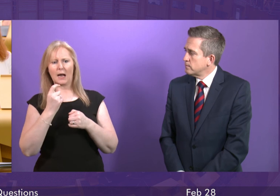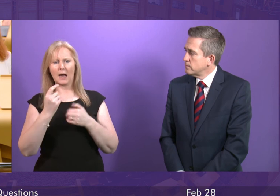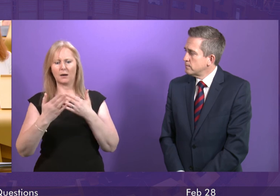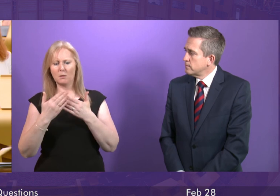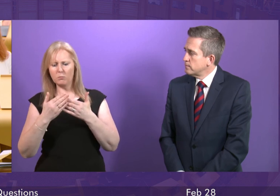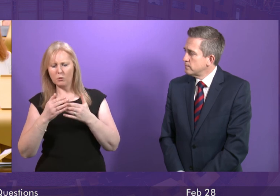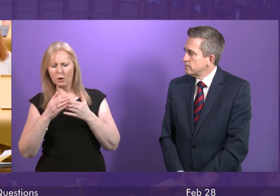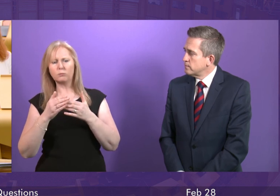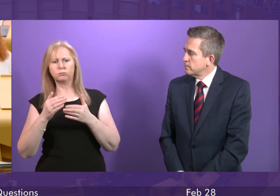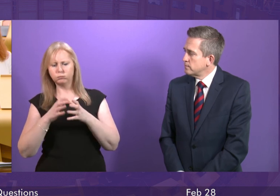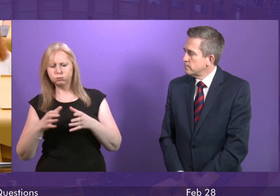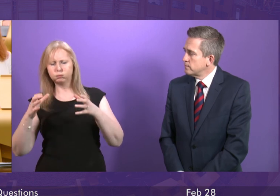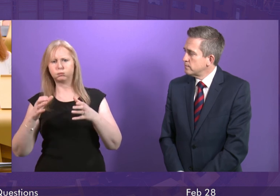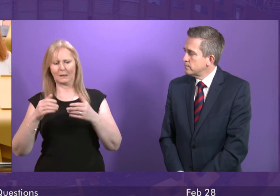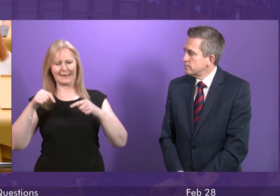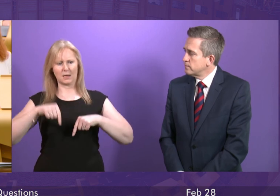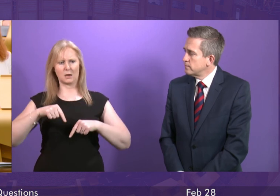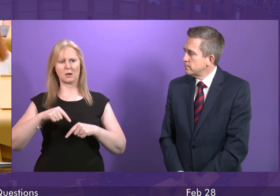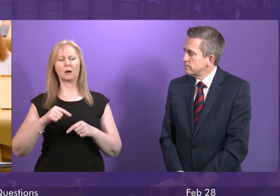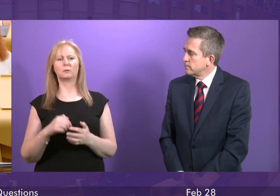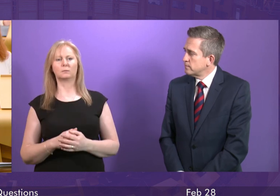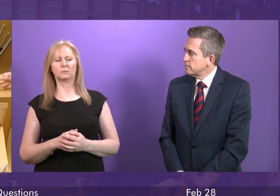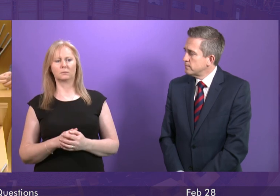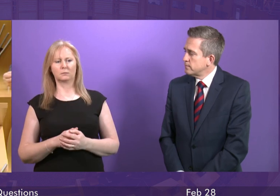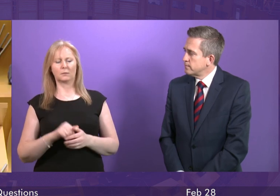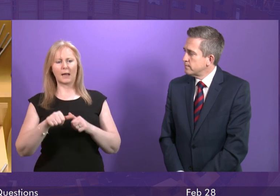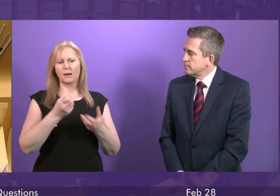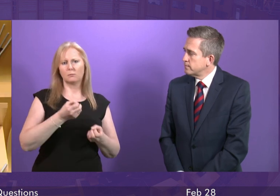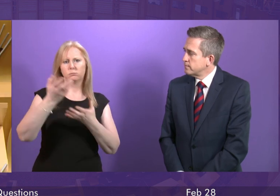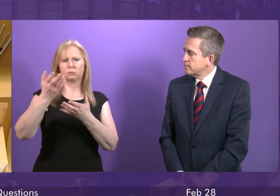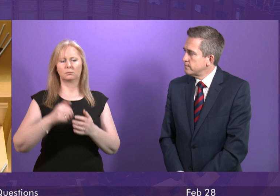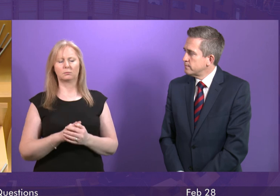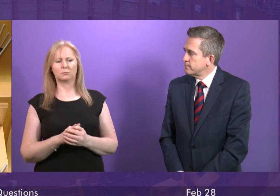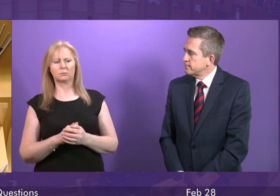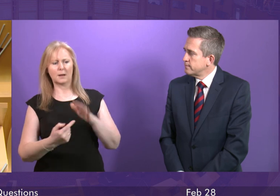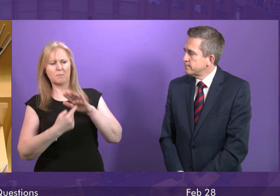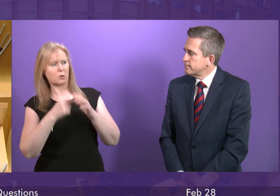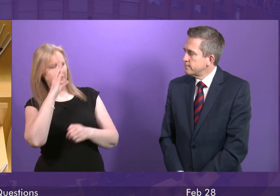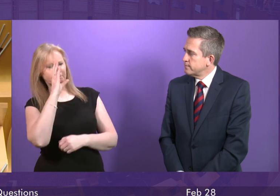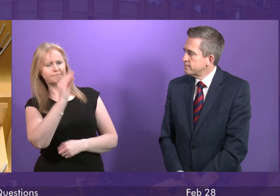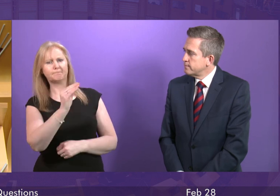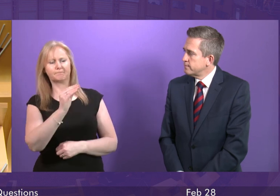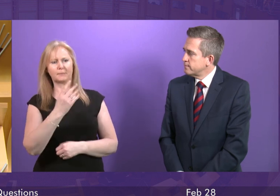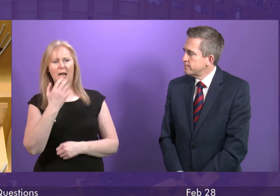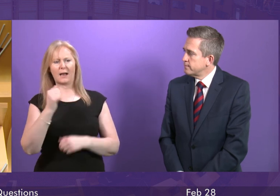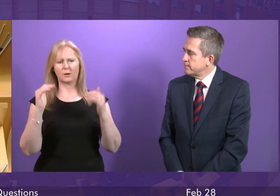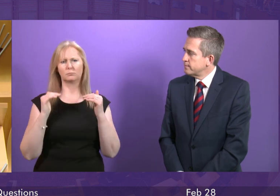here rather than being exported. It's also important to point out that there are very high standards of